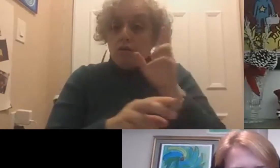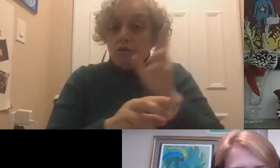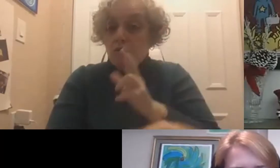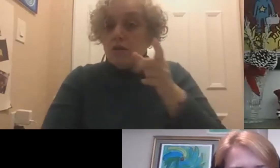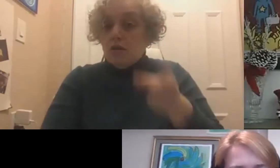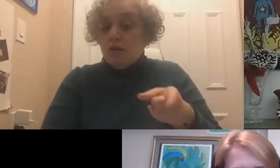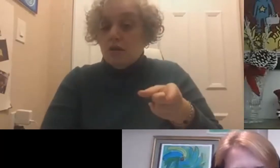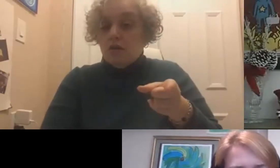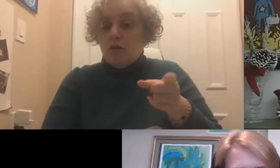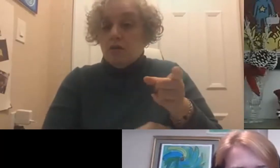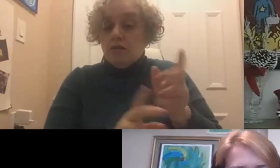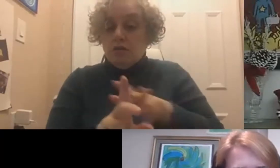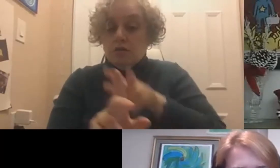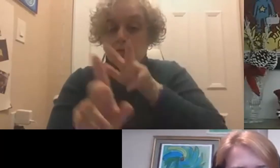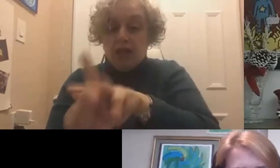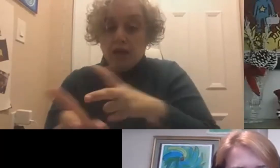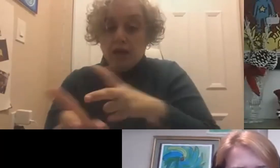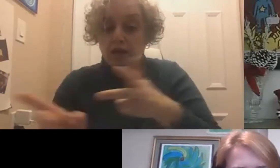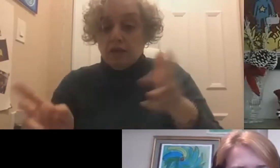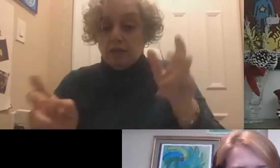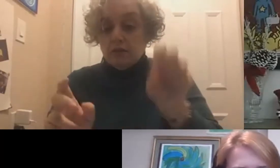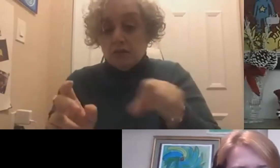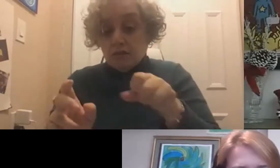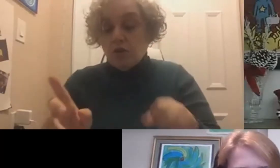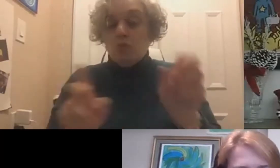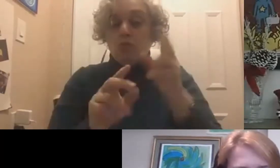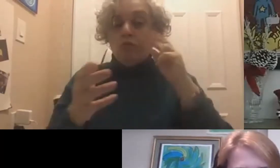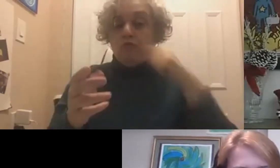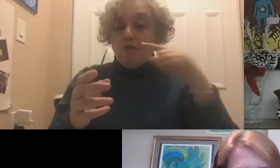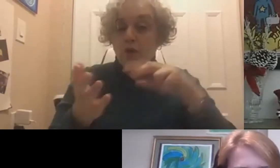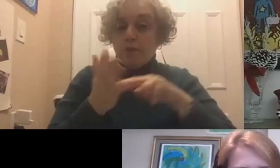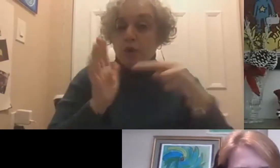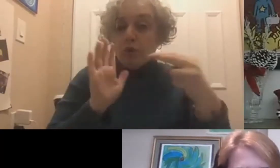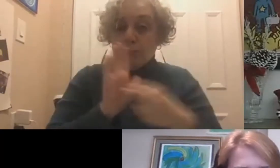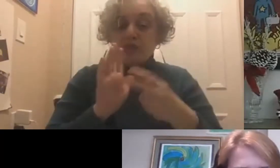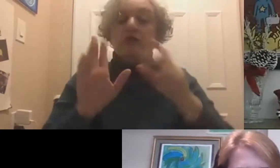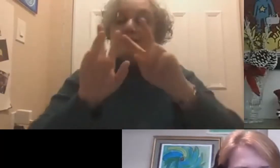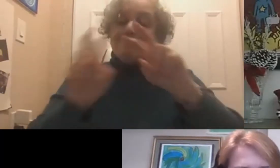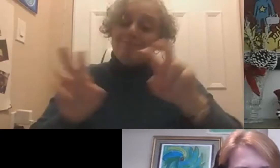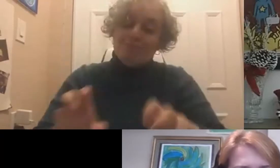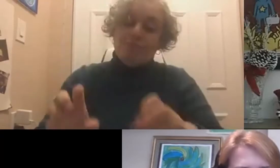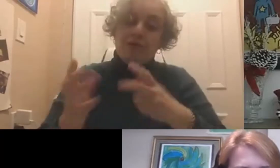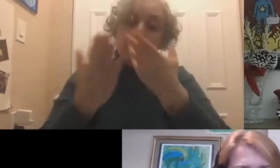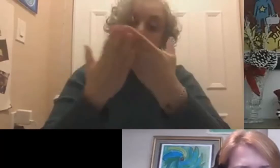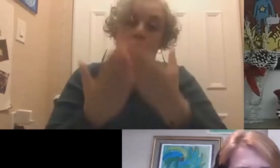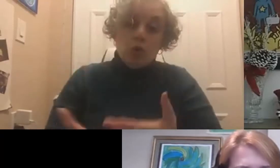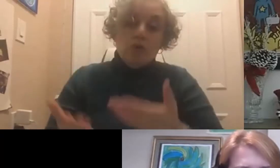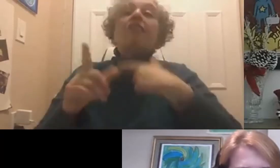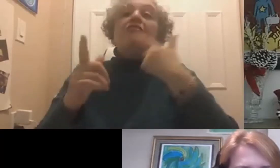wants, right? So those become all kinds of ways to